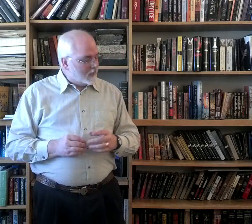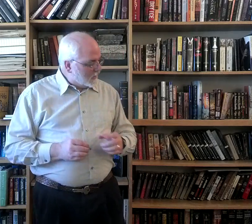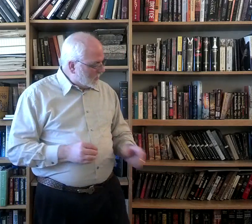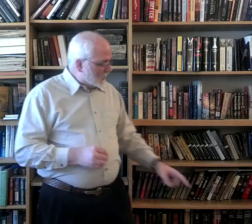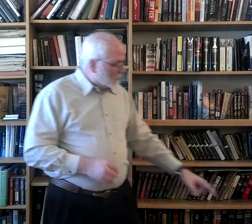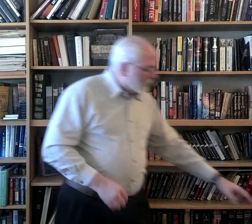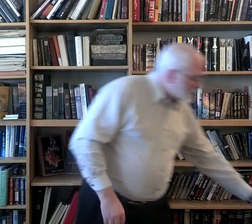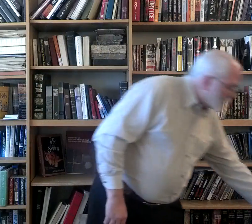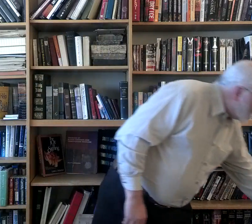Let me get it started.